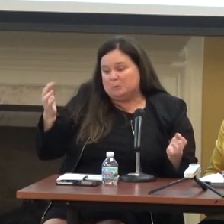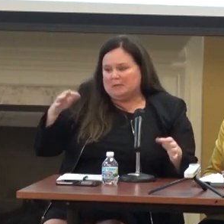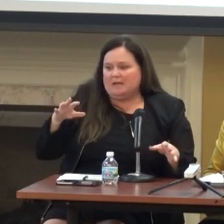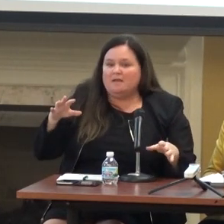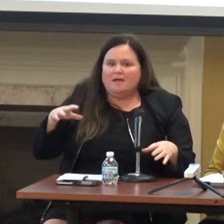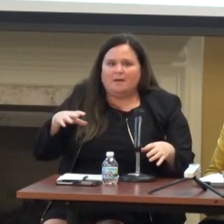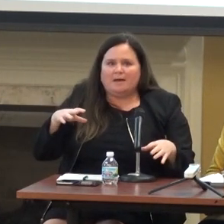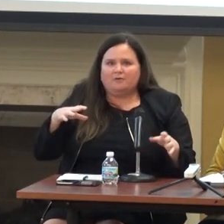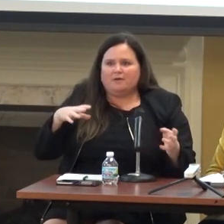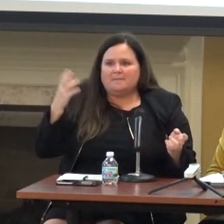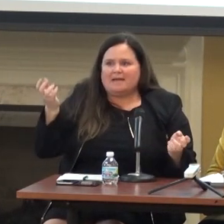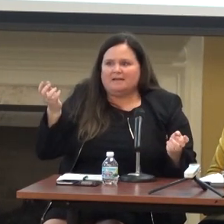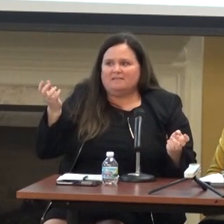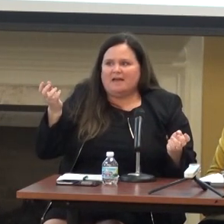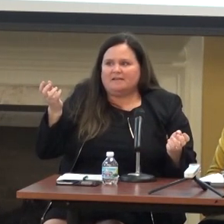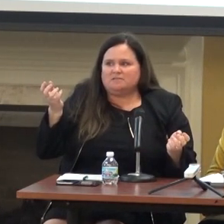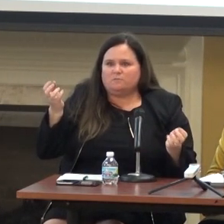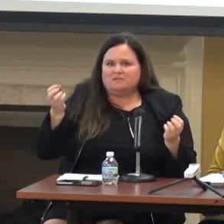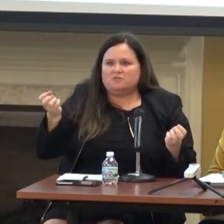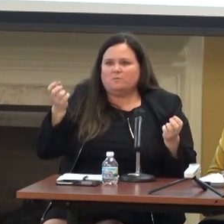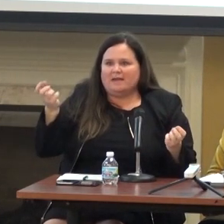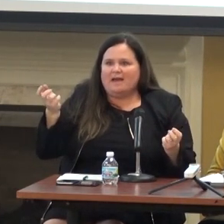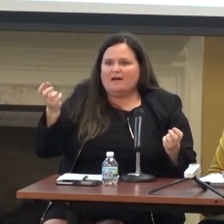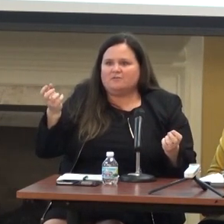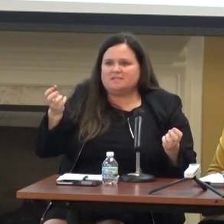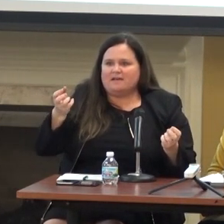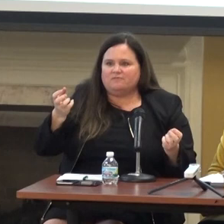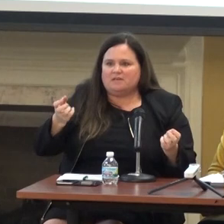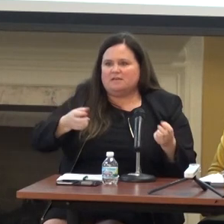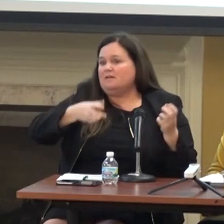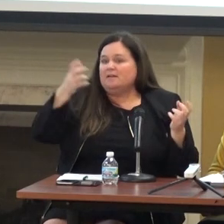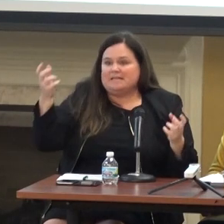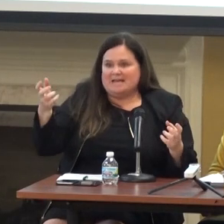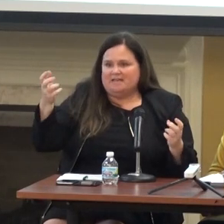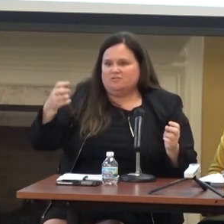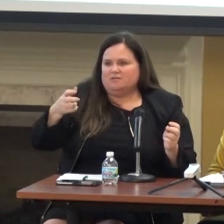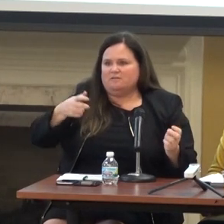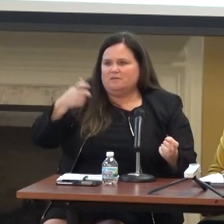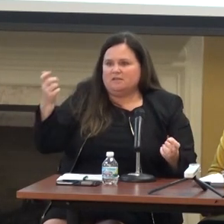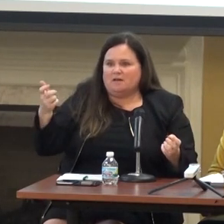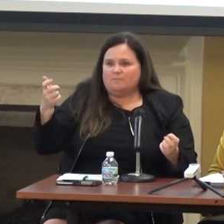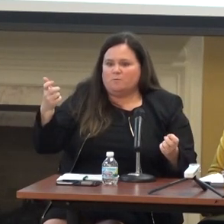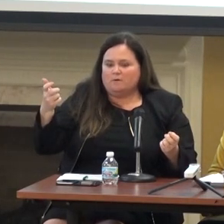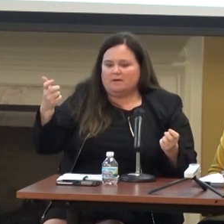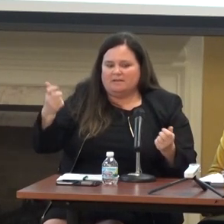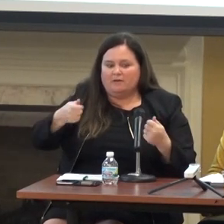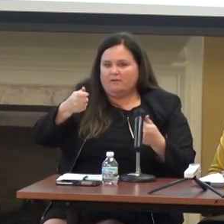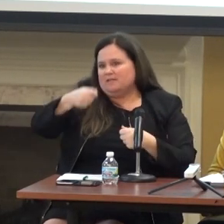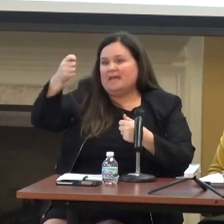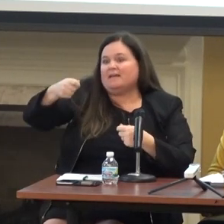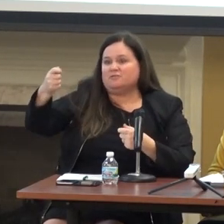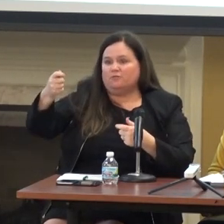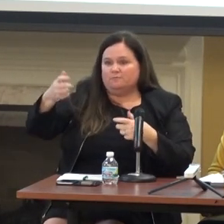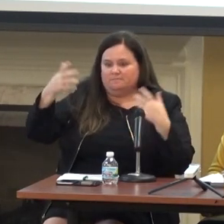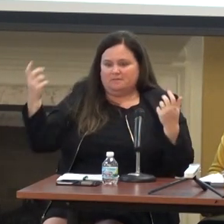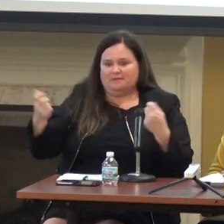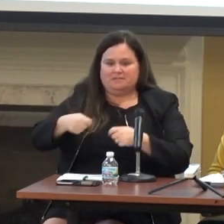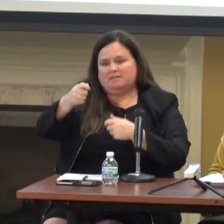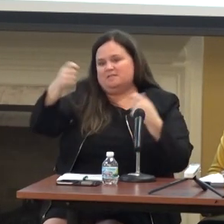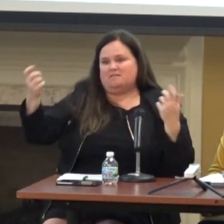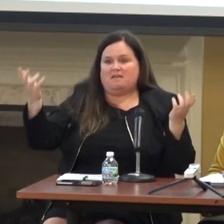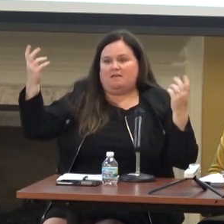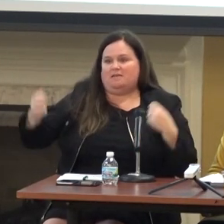beautiful story about a man that went to the white house every night during the vietnam war and held a candle